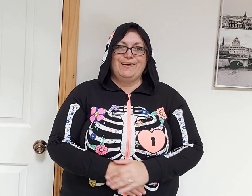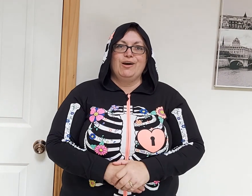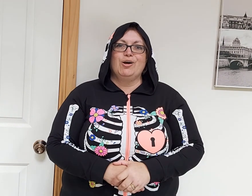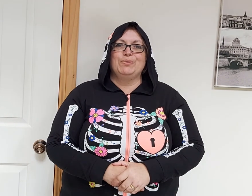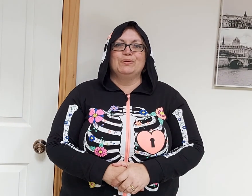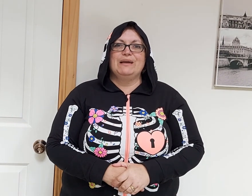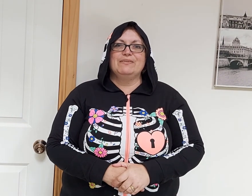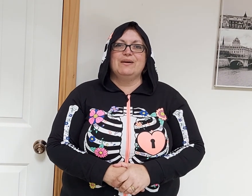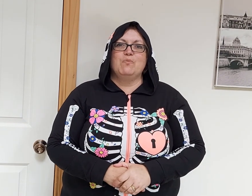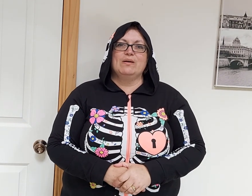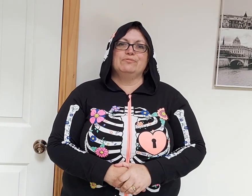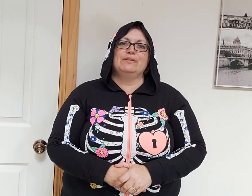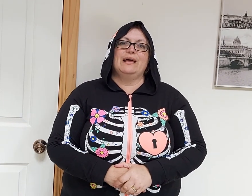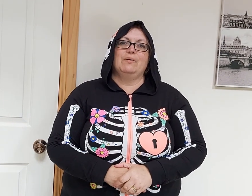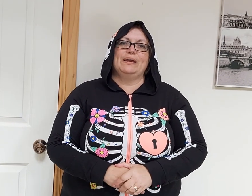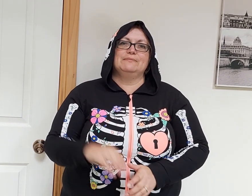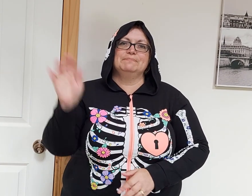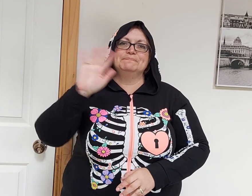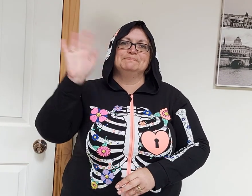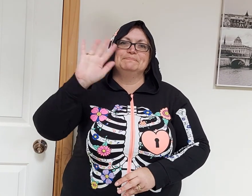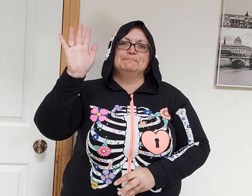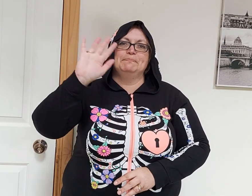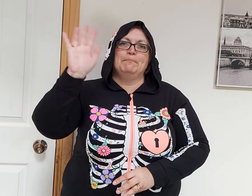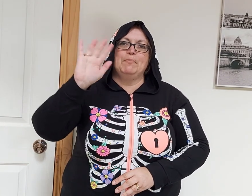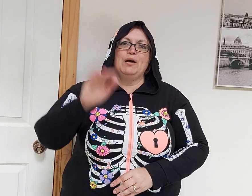Hope you all have a wonderful Halloween. Bye.